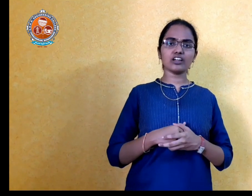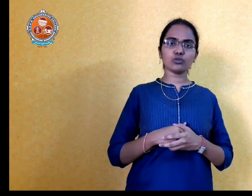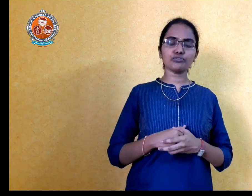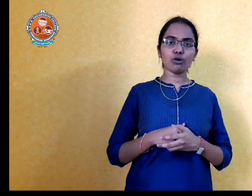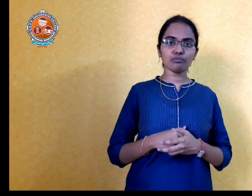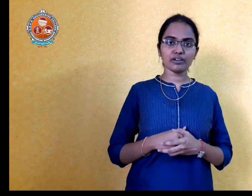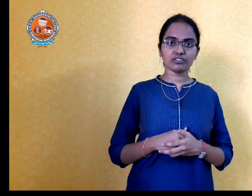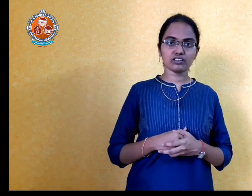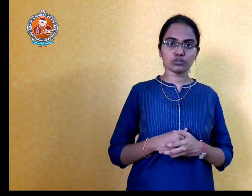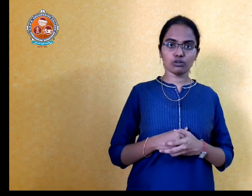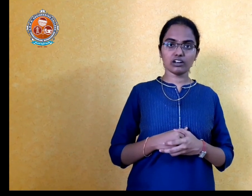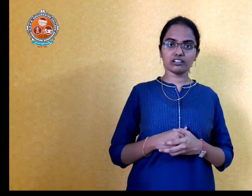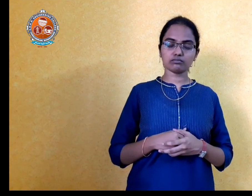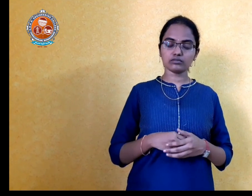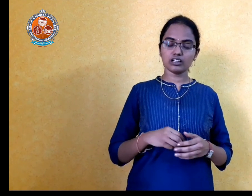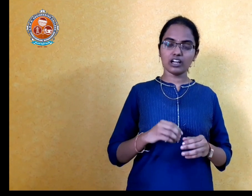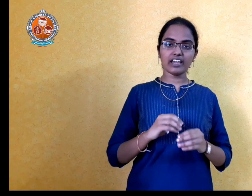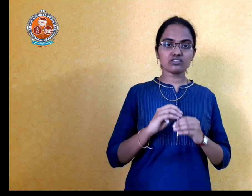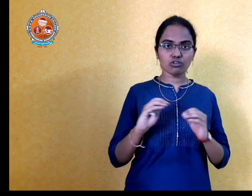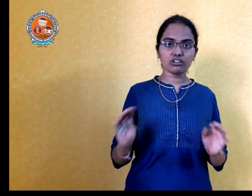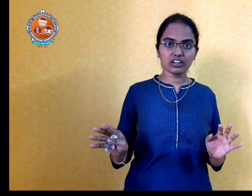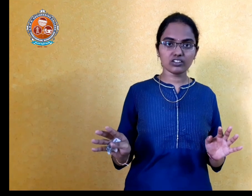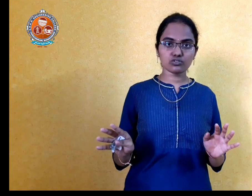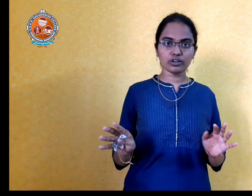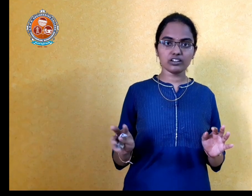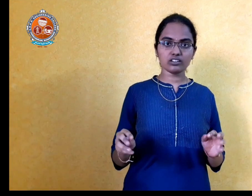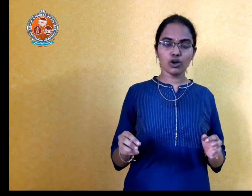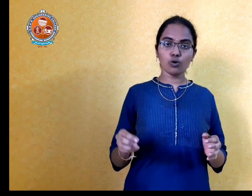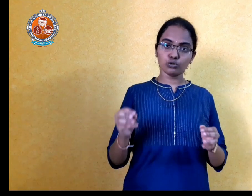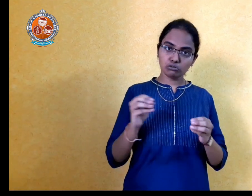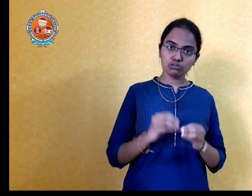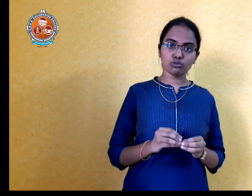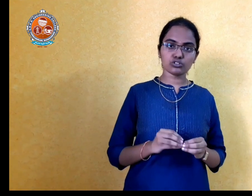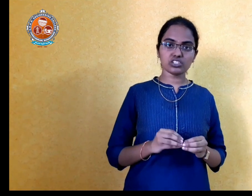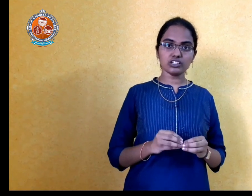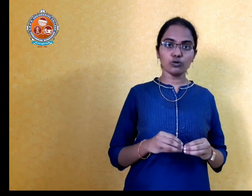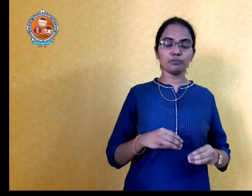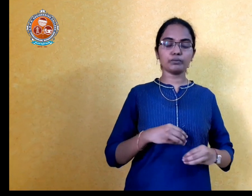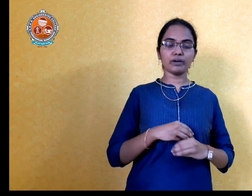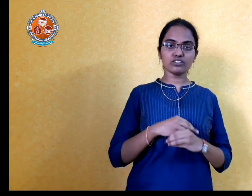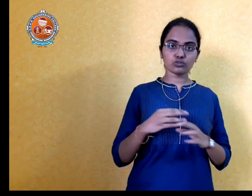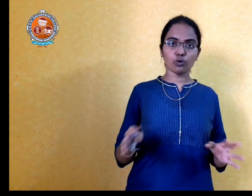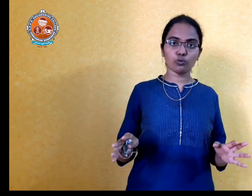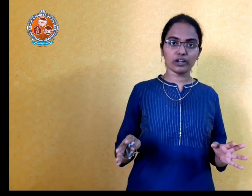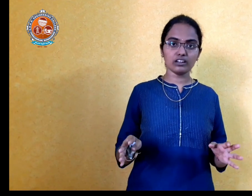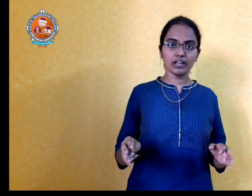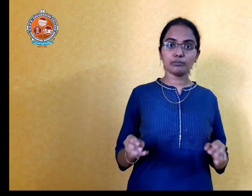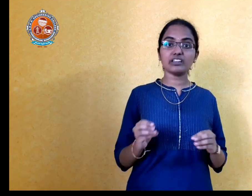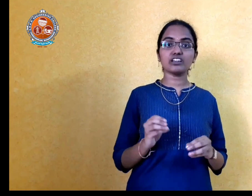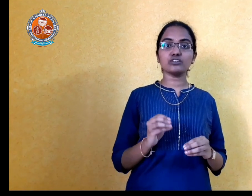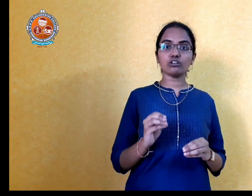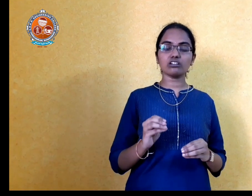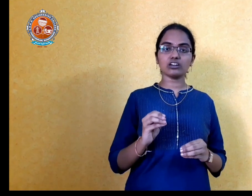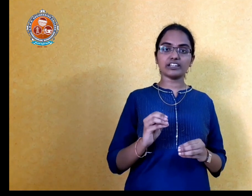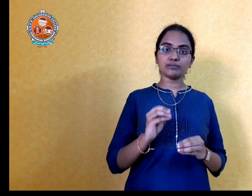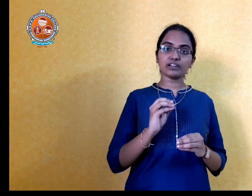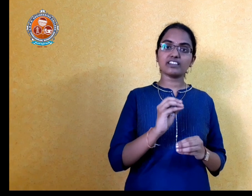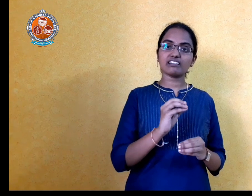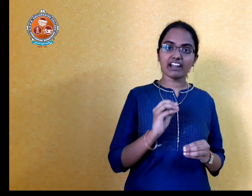know a few of my friends who are, like, extraordinary students who took coaching, who prepared so well, but they did not attend the grand